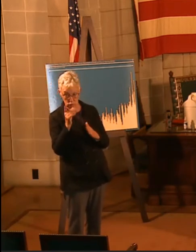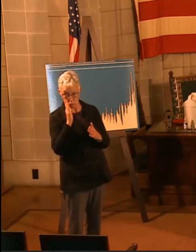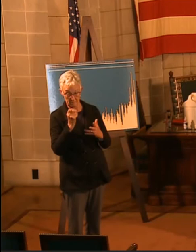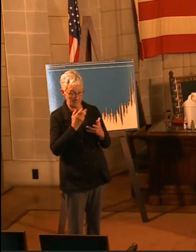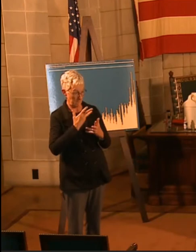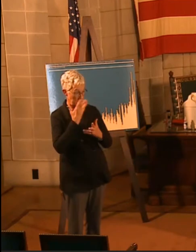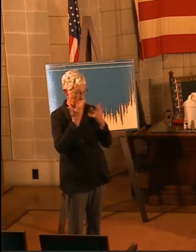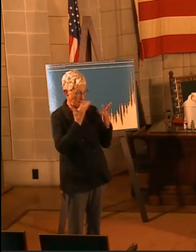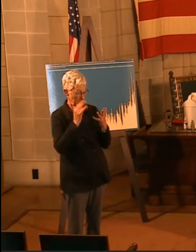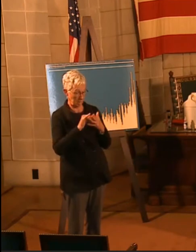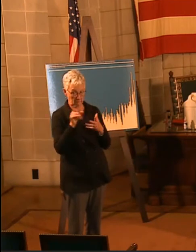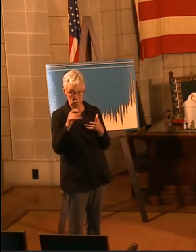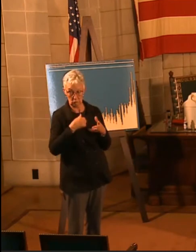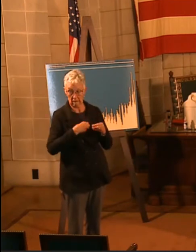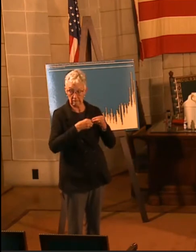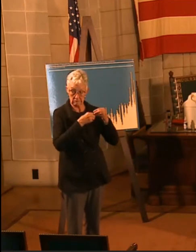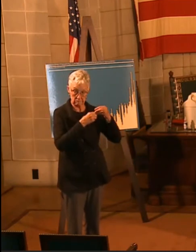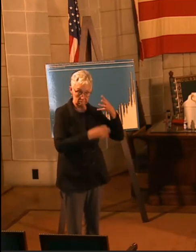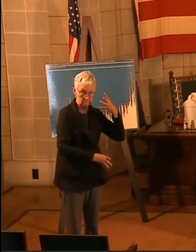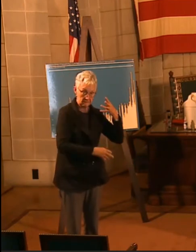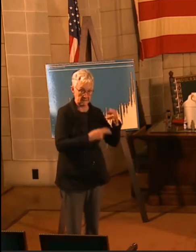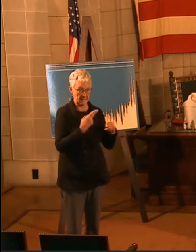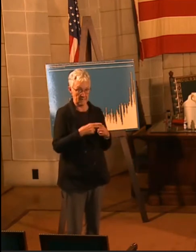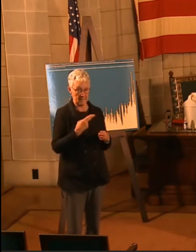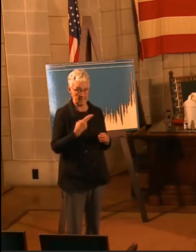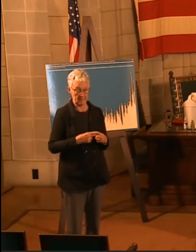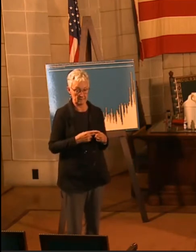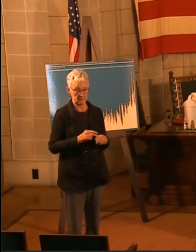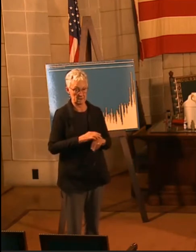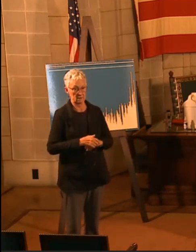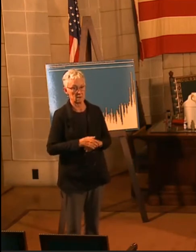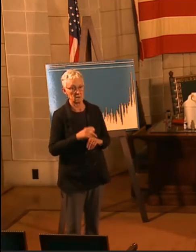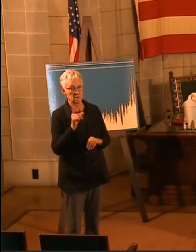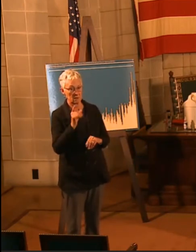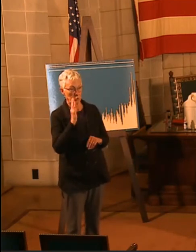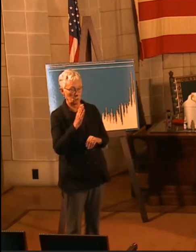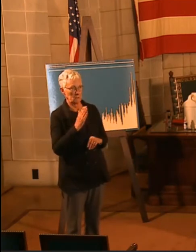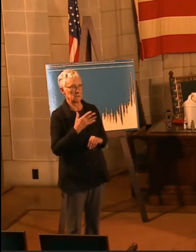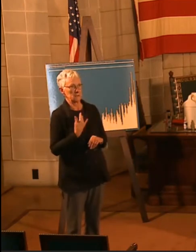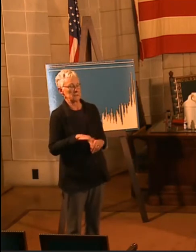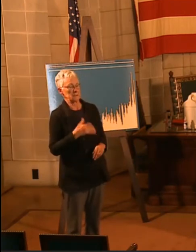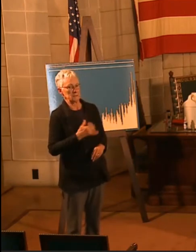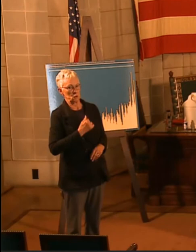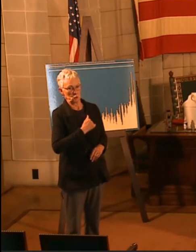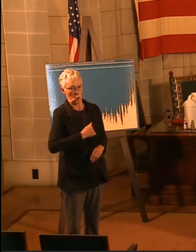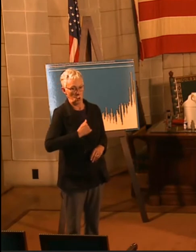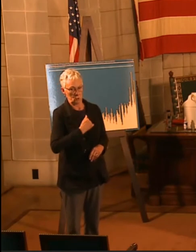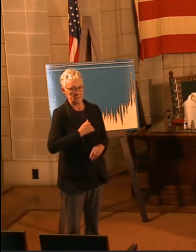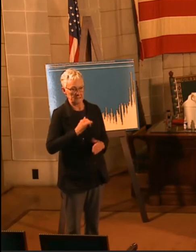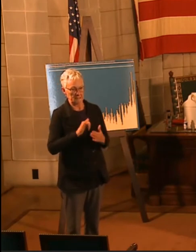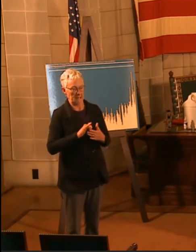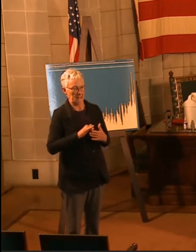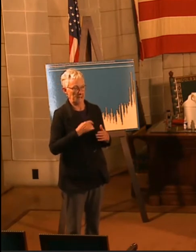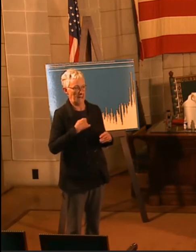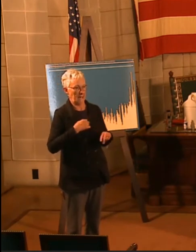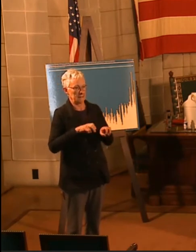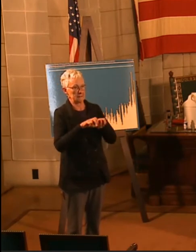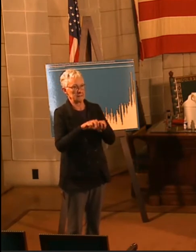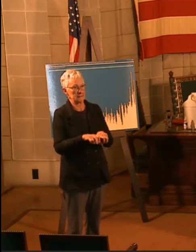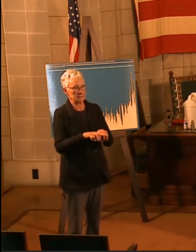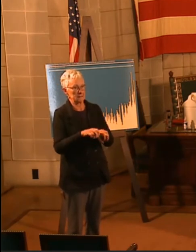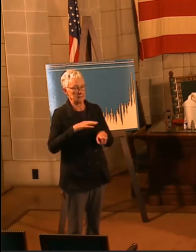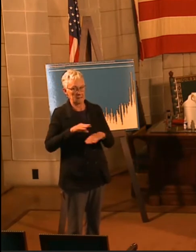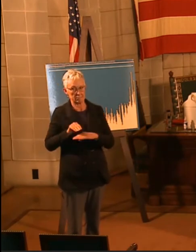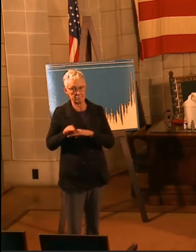list? Would you regret if the person that you sat by at last night's game had to be out of work for two weeks